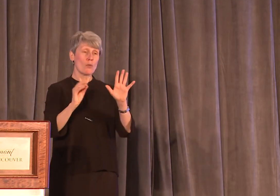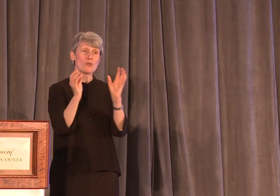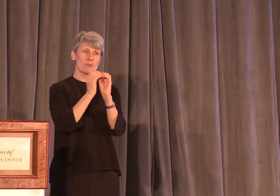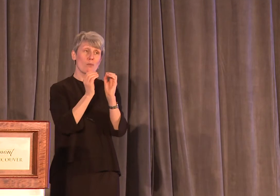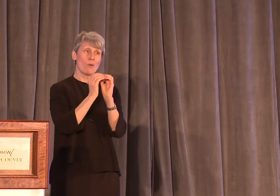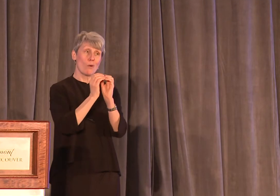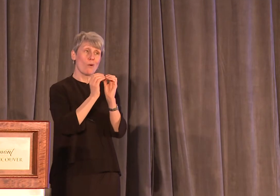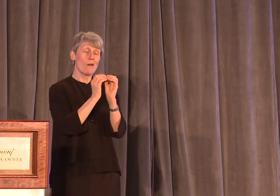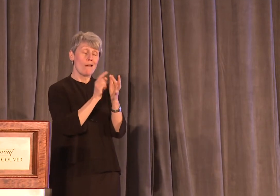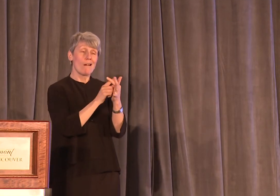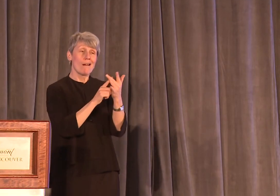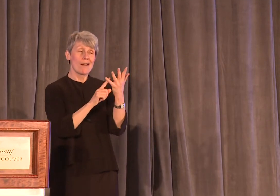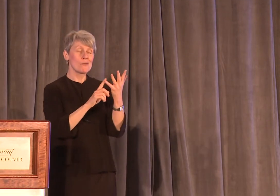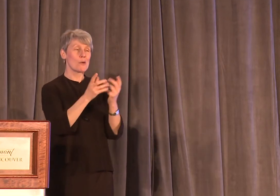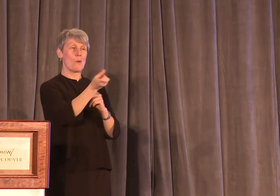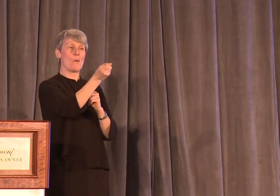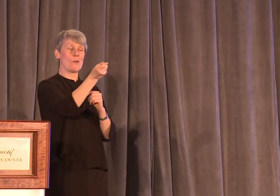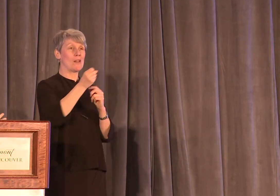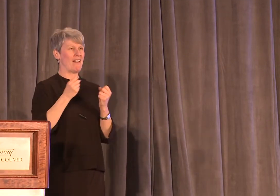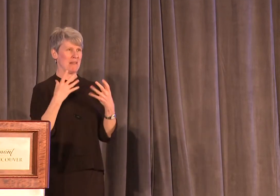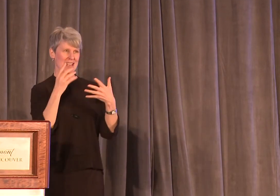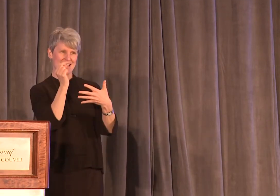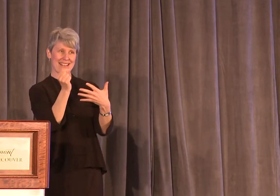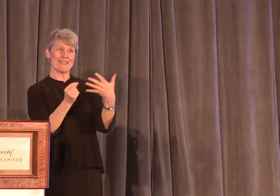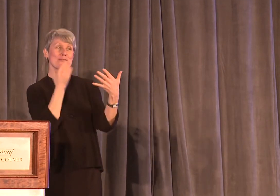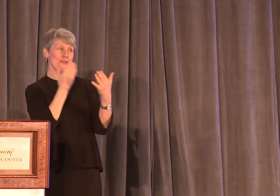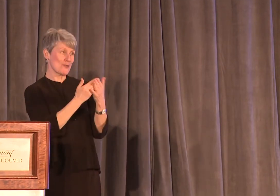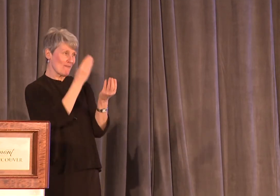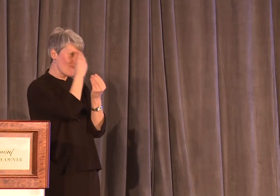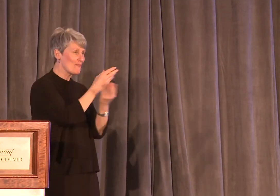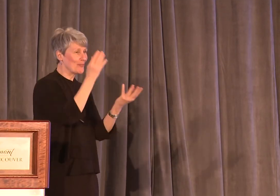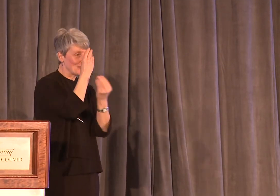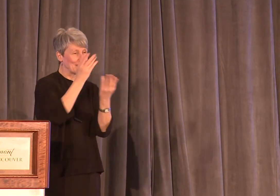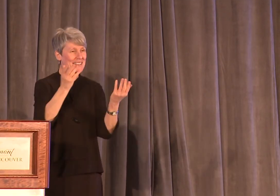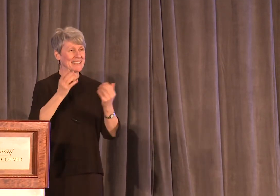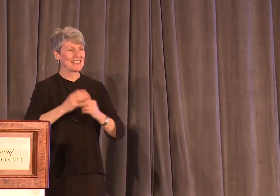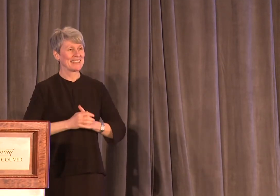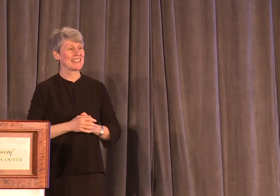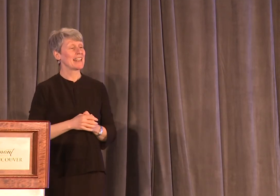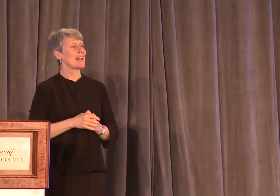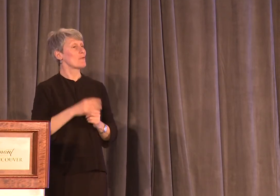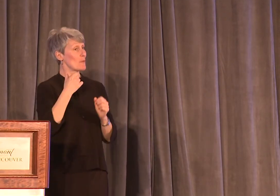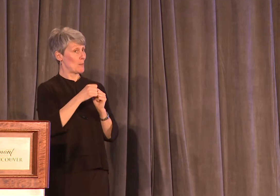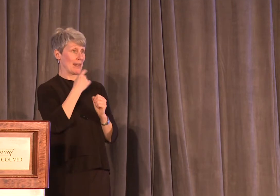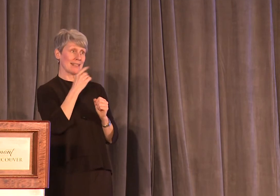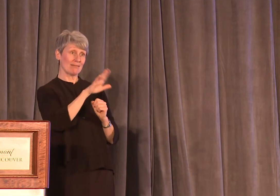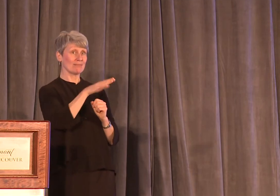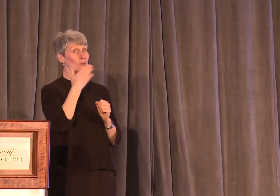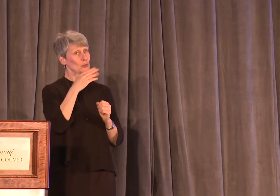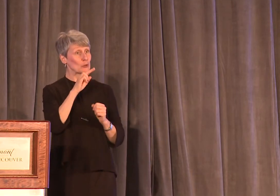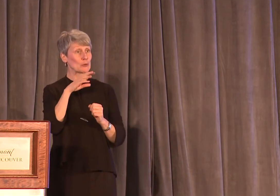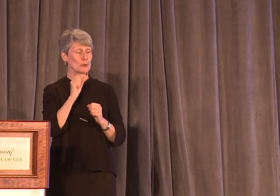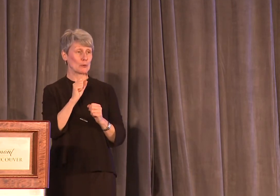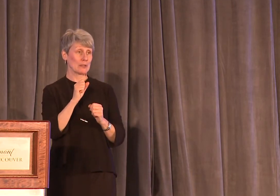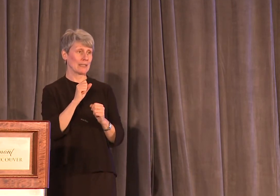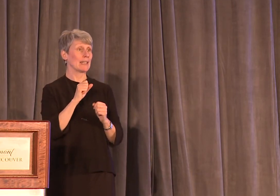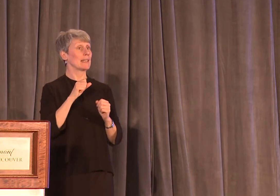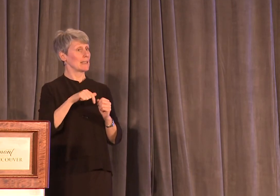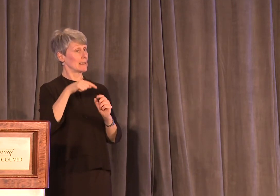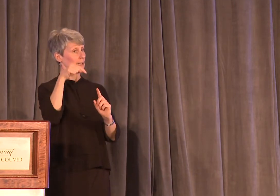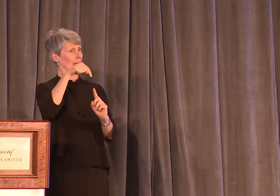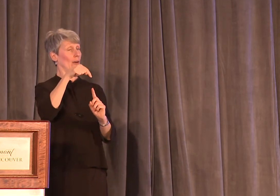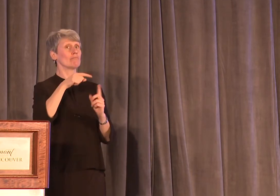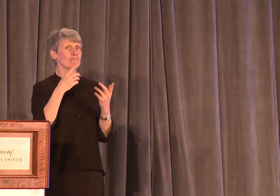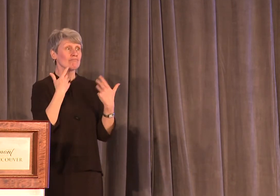applaud if you're feeling depleted here. There's lots of good news about this. At the beginning of this talk, I said there would be good news and in this area, there